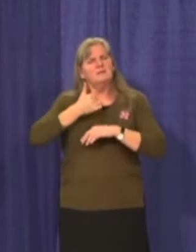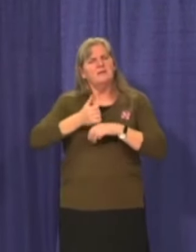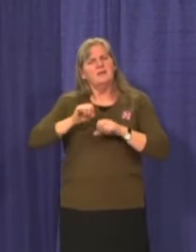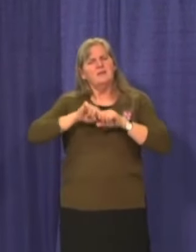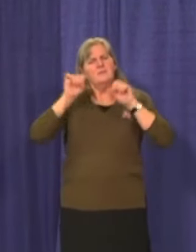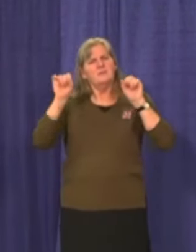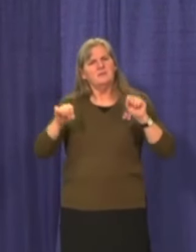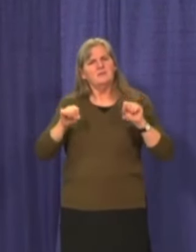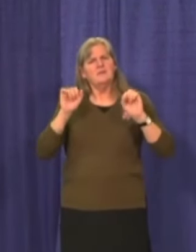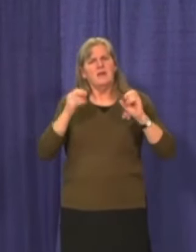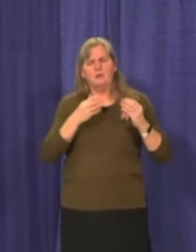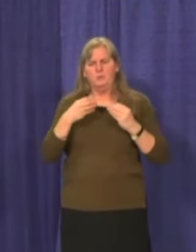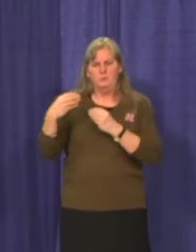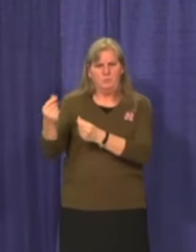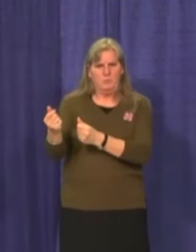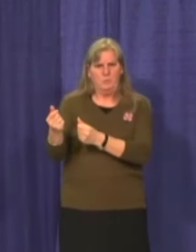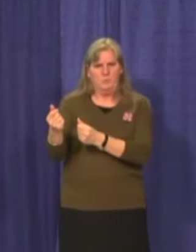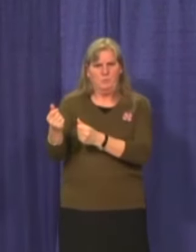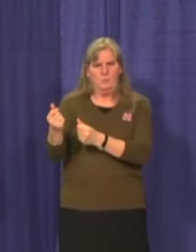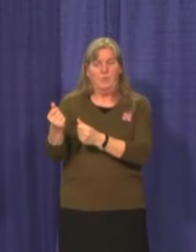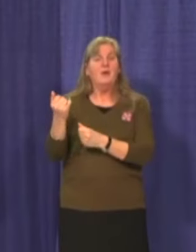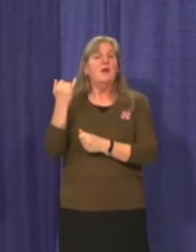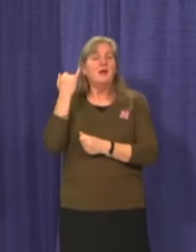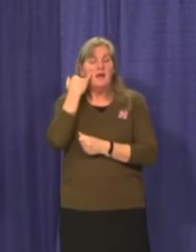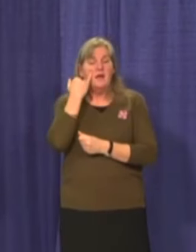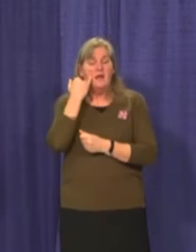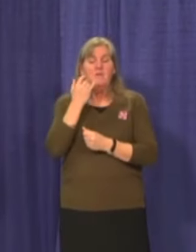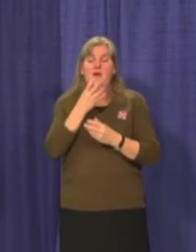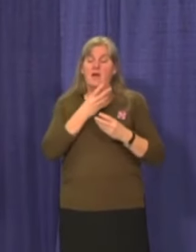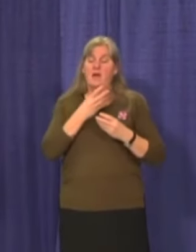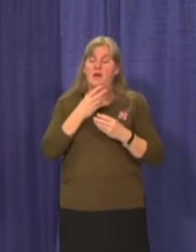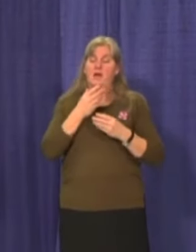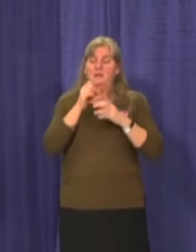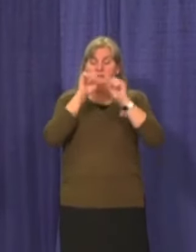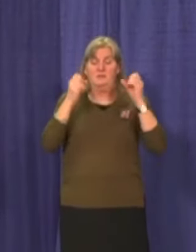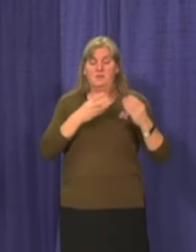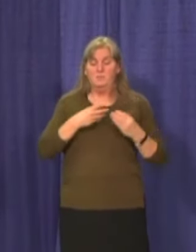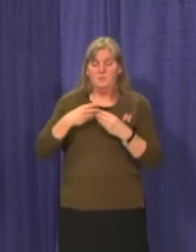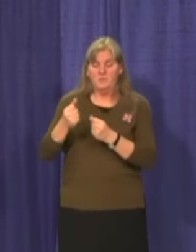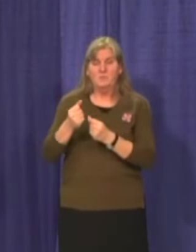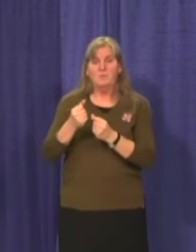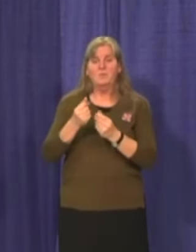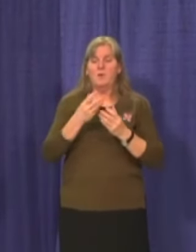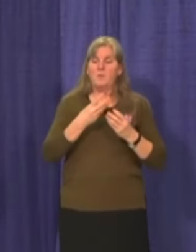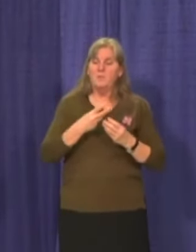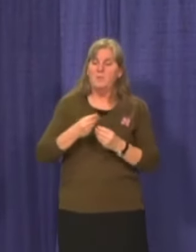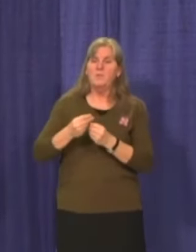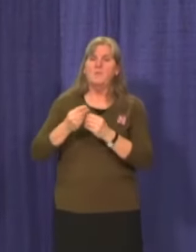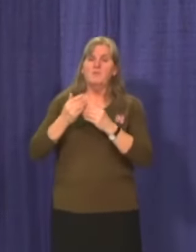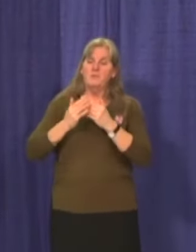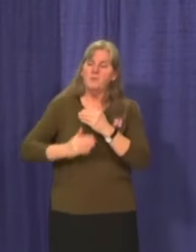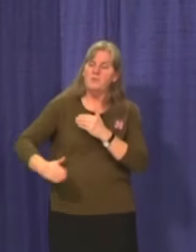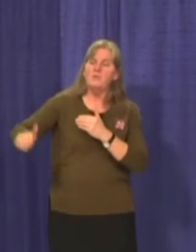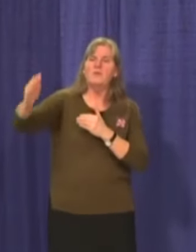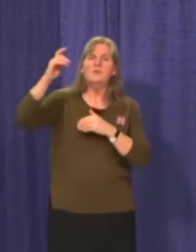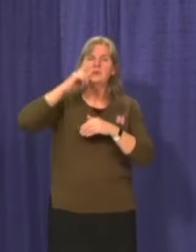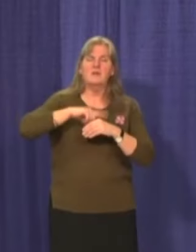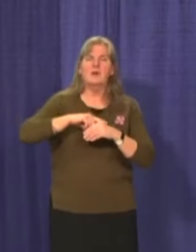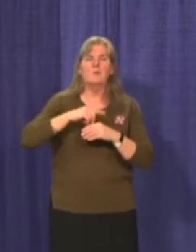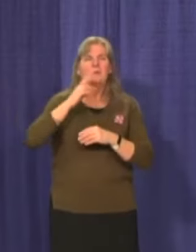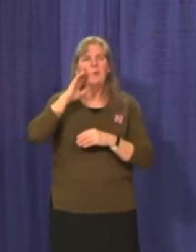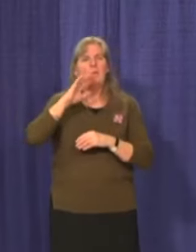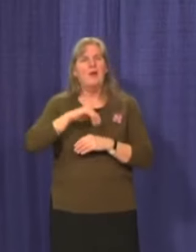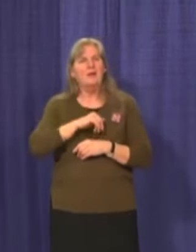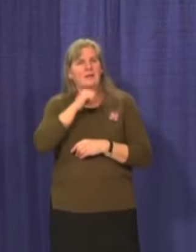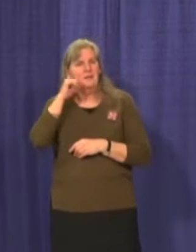that work smoothly because if you do them smoothly, then they'll flow better over time. And yesterday when I went